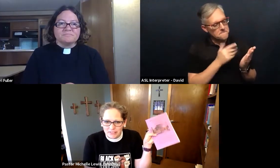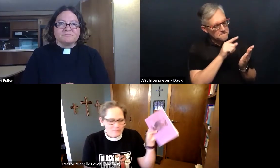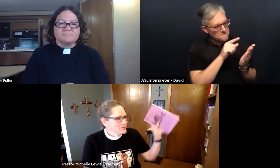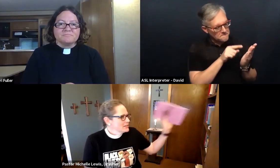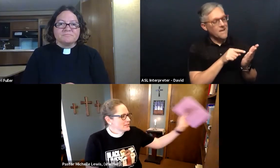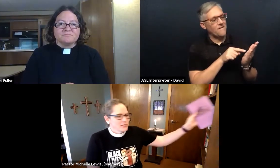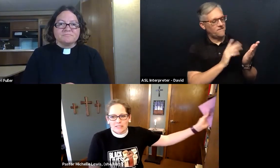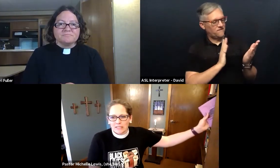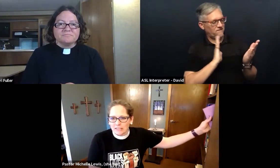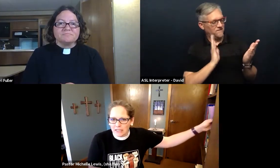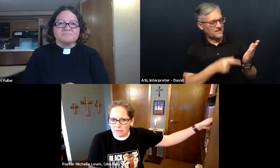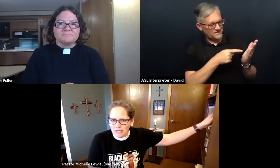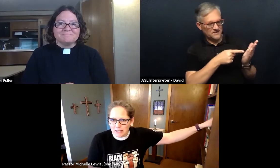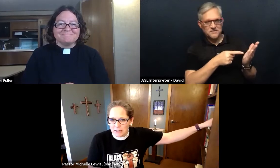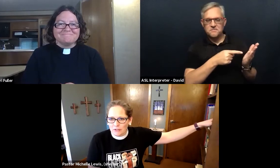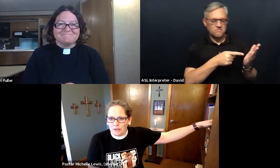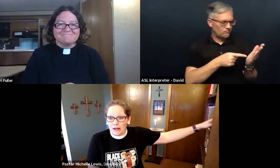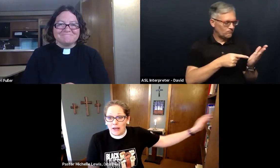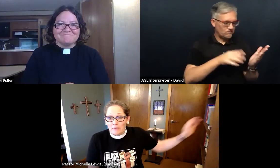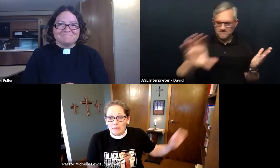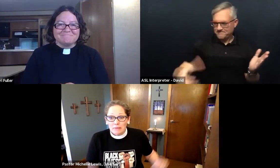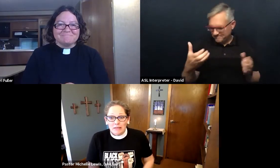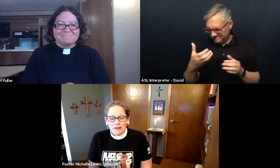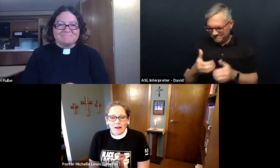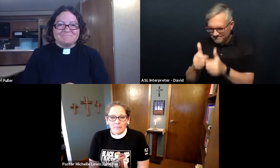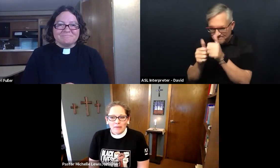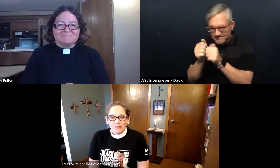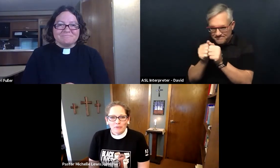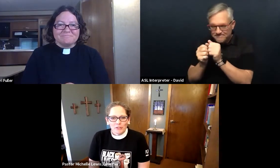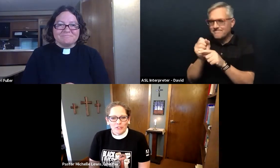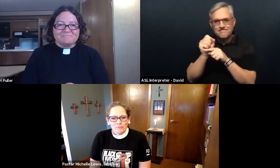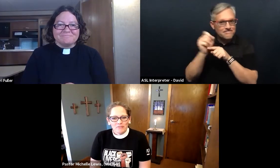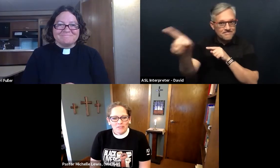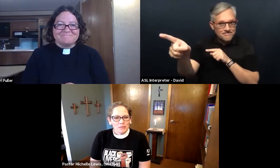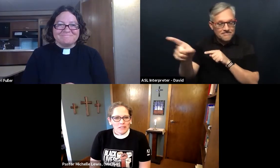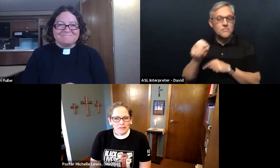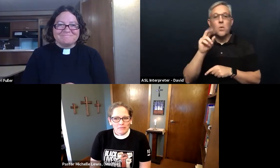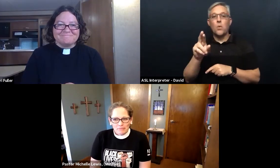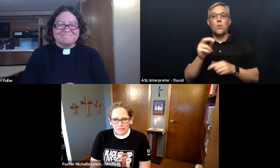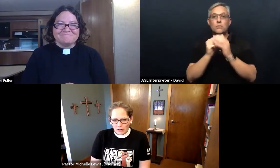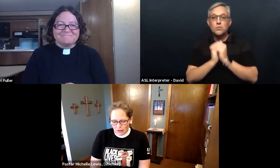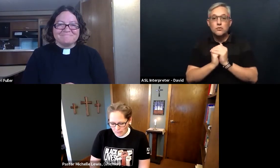you can send a text message or maybe after worship BP call